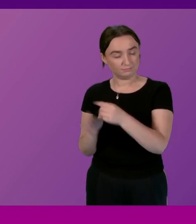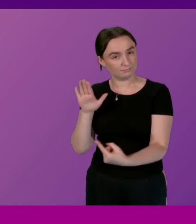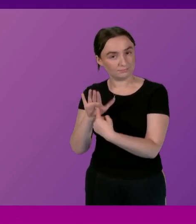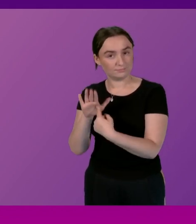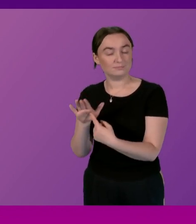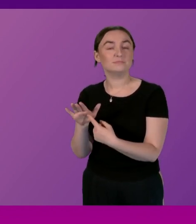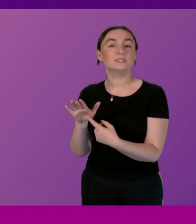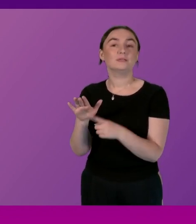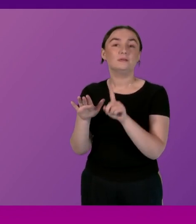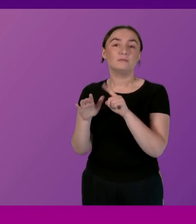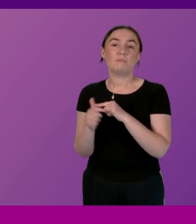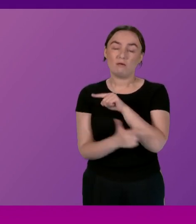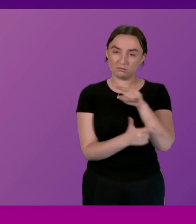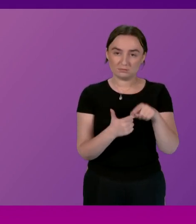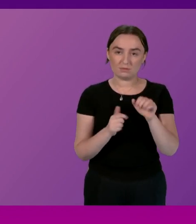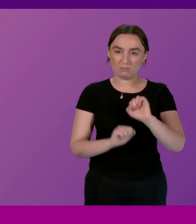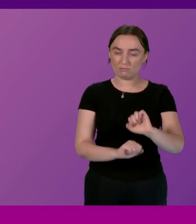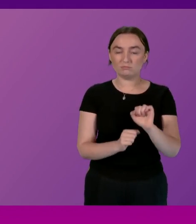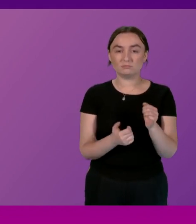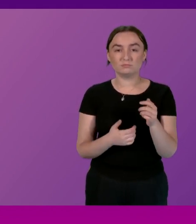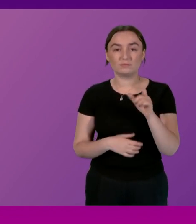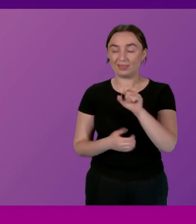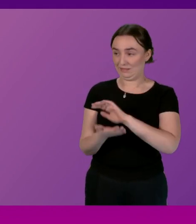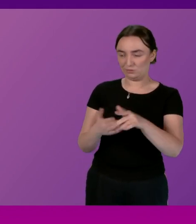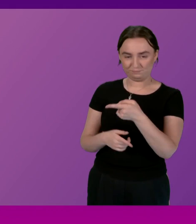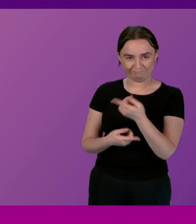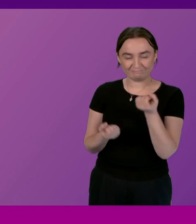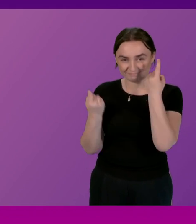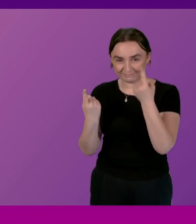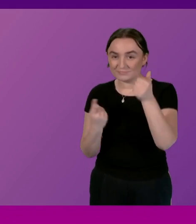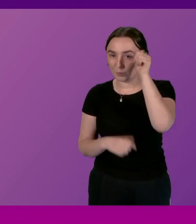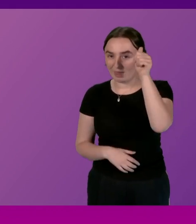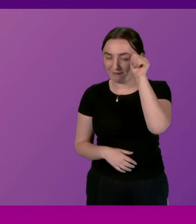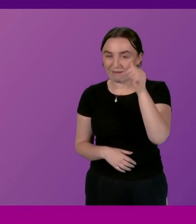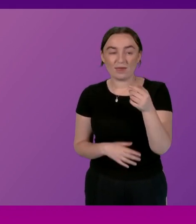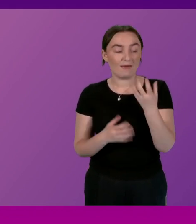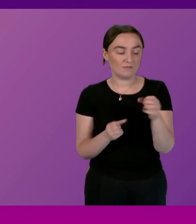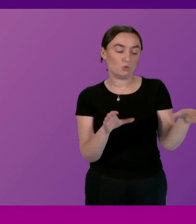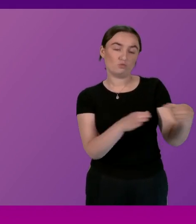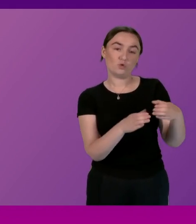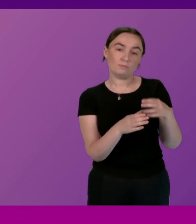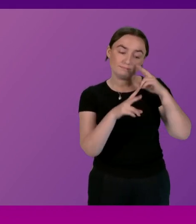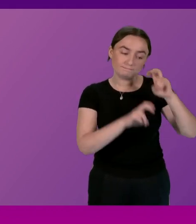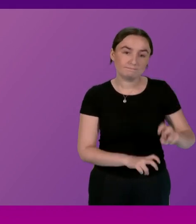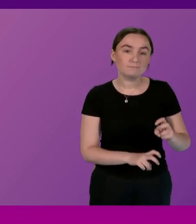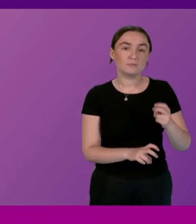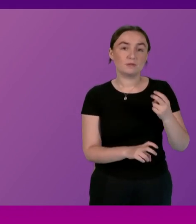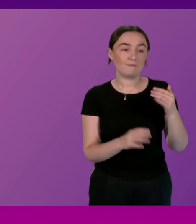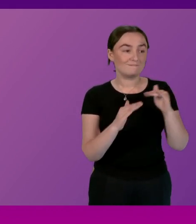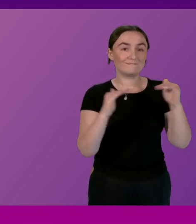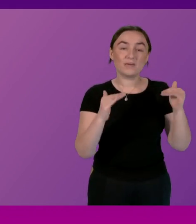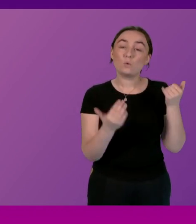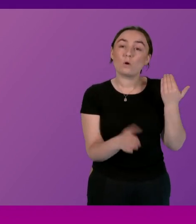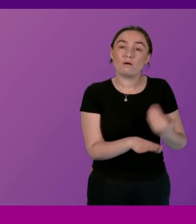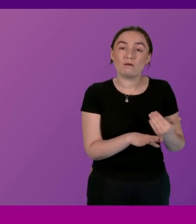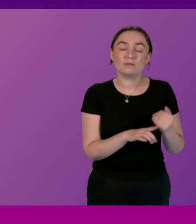conditions are important so we do have I think Clearhockey is aware of a group looking at fair work within